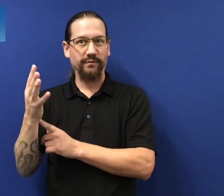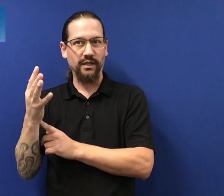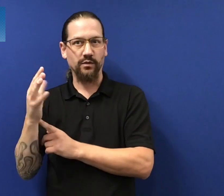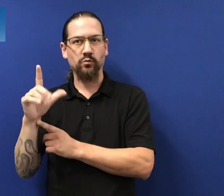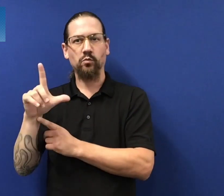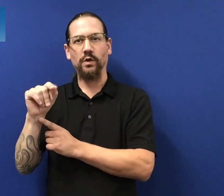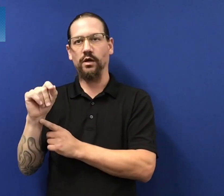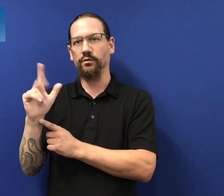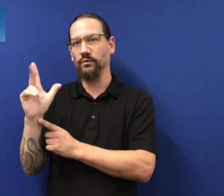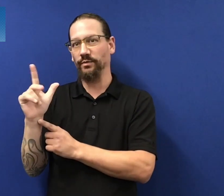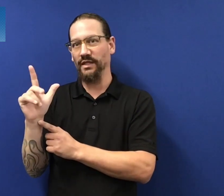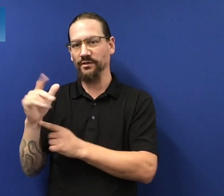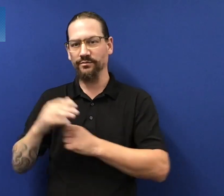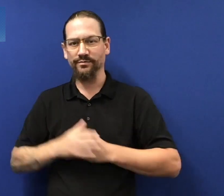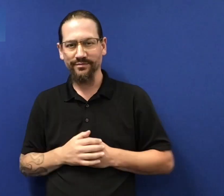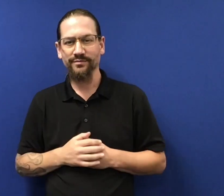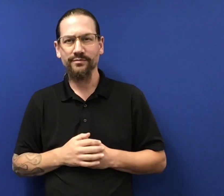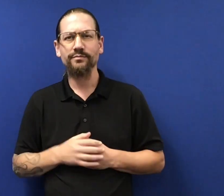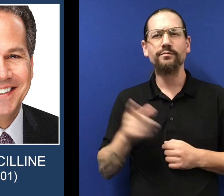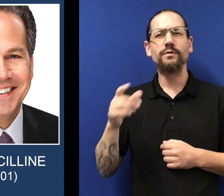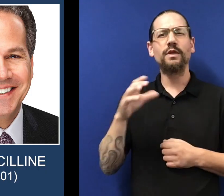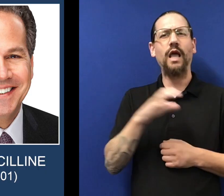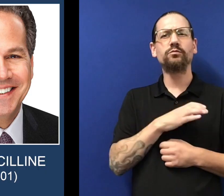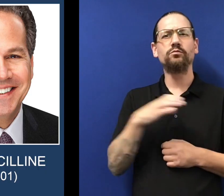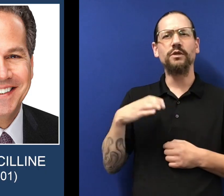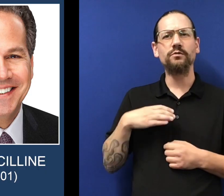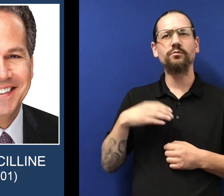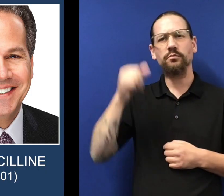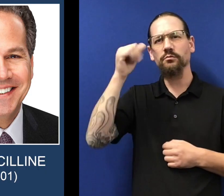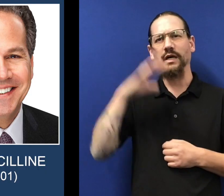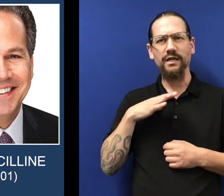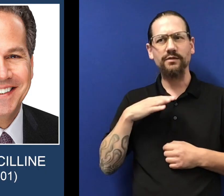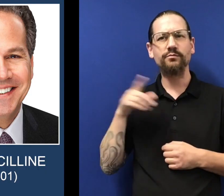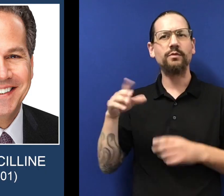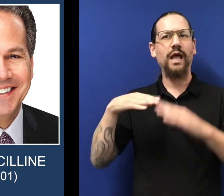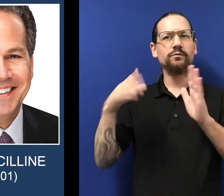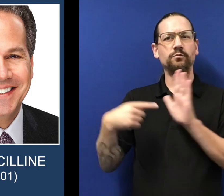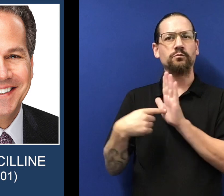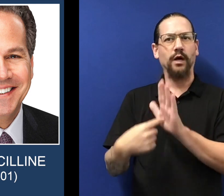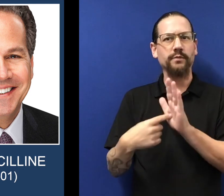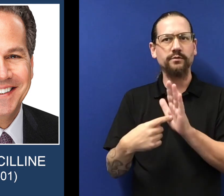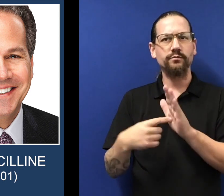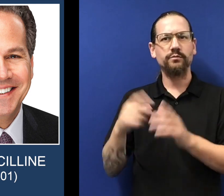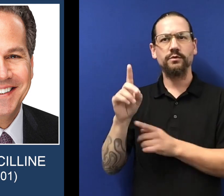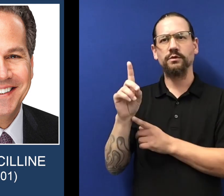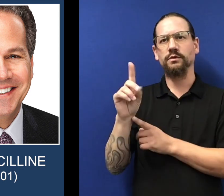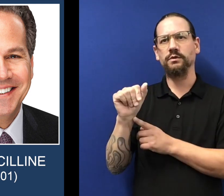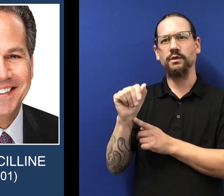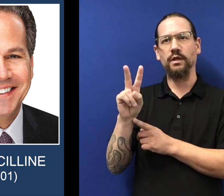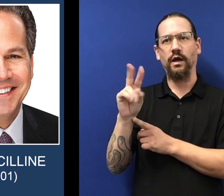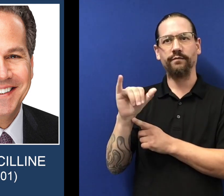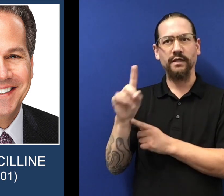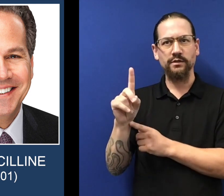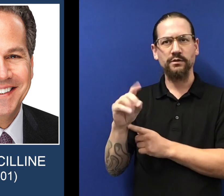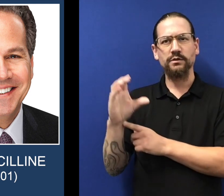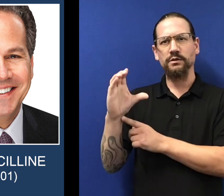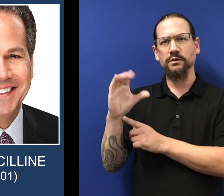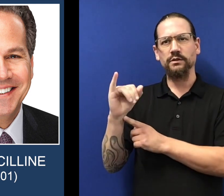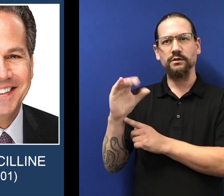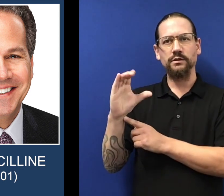Representatives coming up on September 5th of 2023. A congressman from the House of Representatives is known as